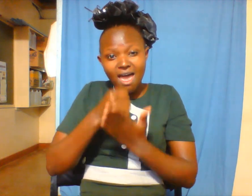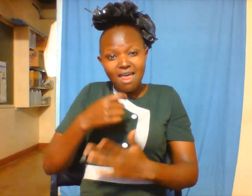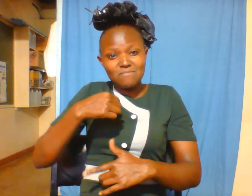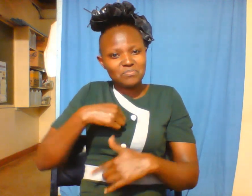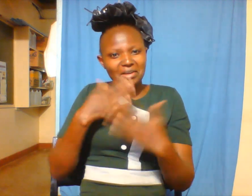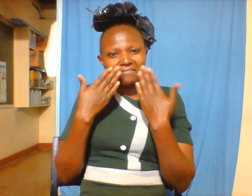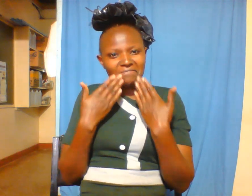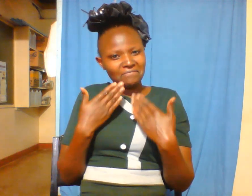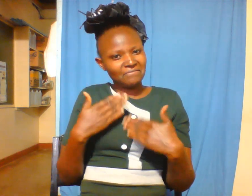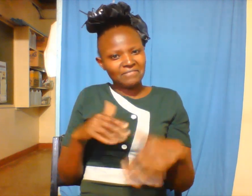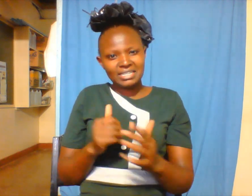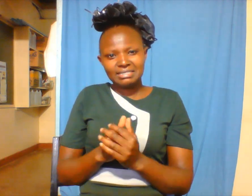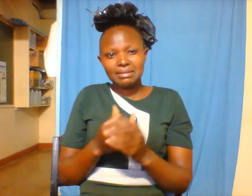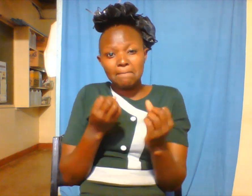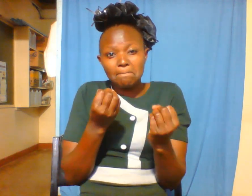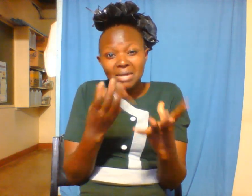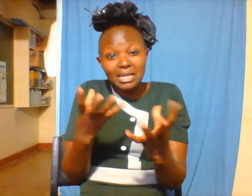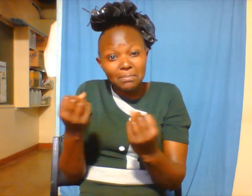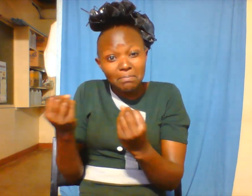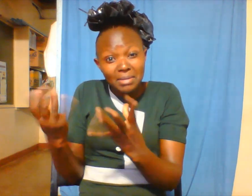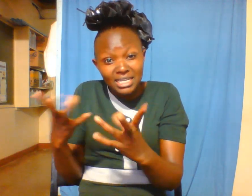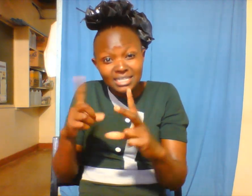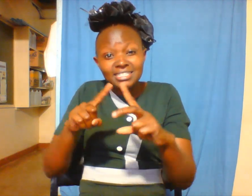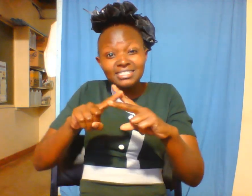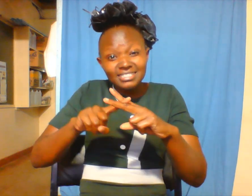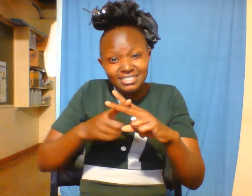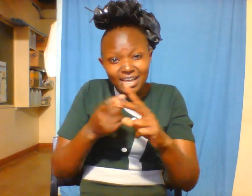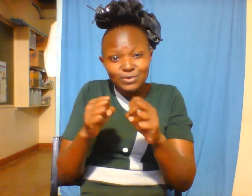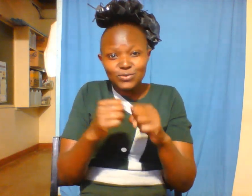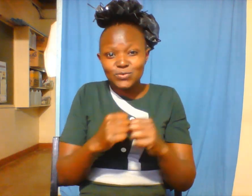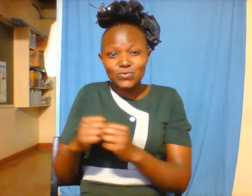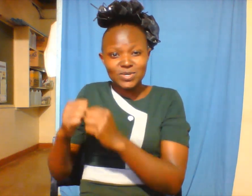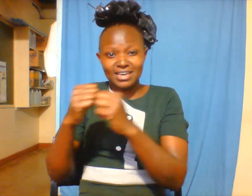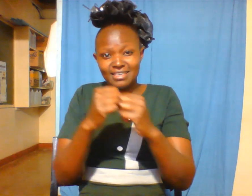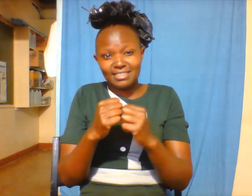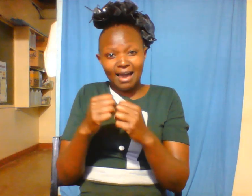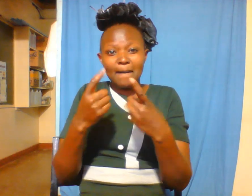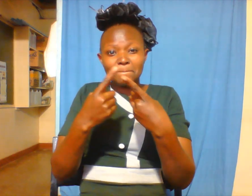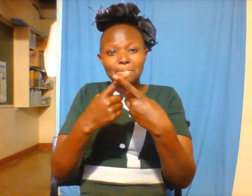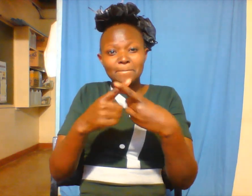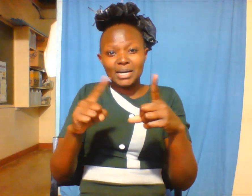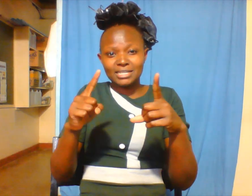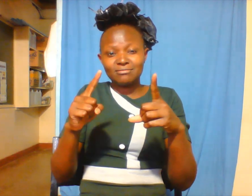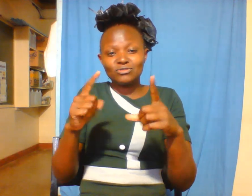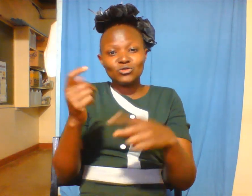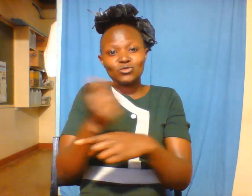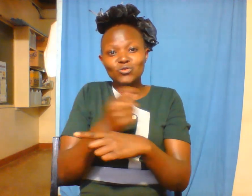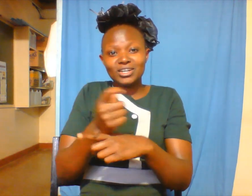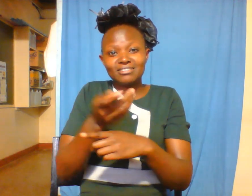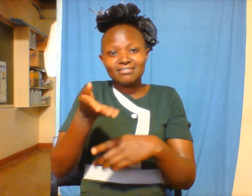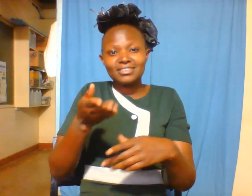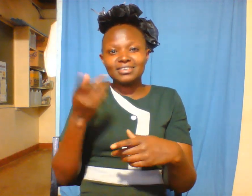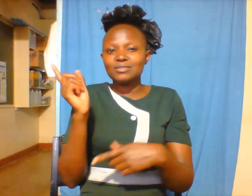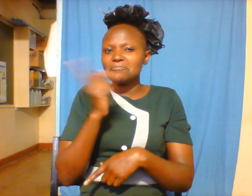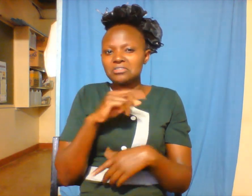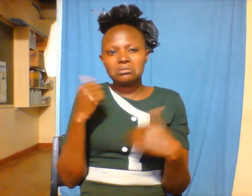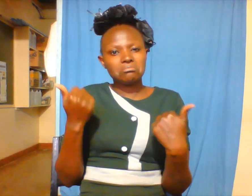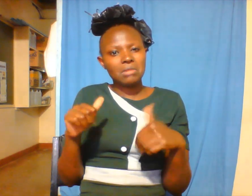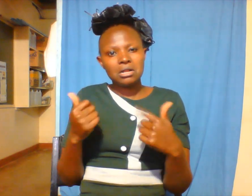many, we started with, did not complete this course, but I am happy that today